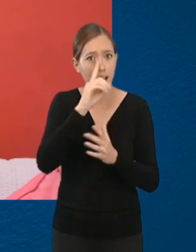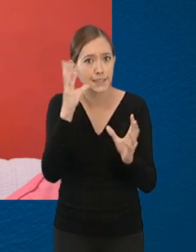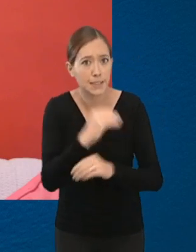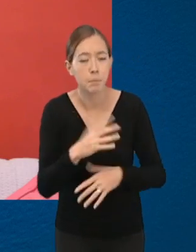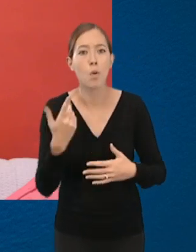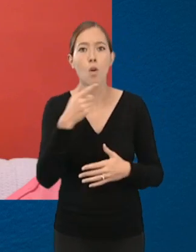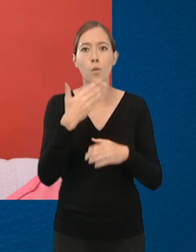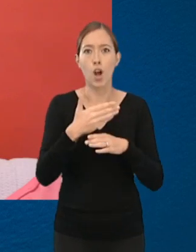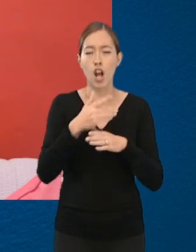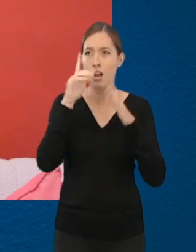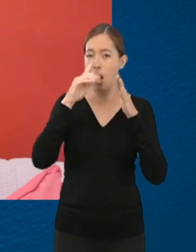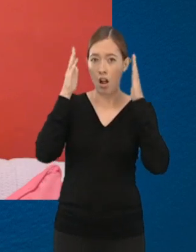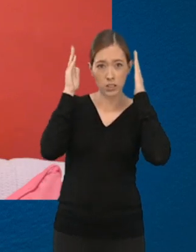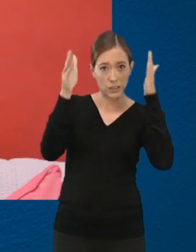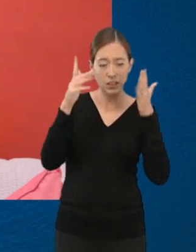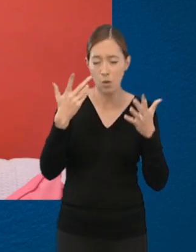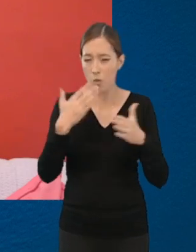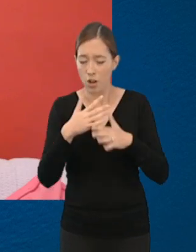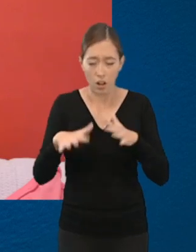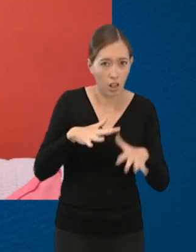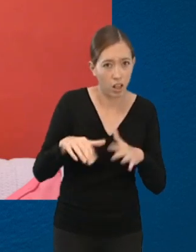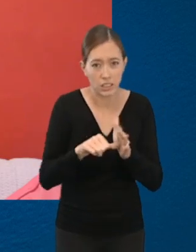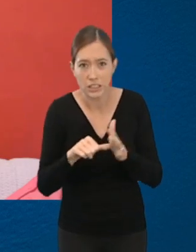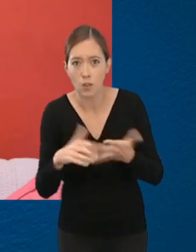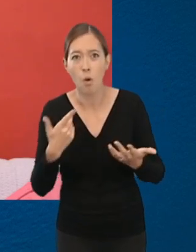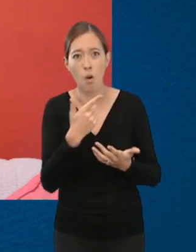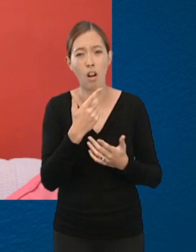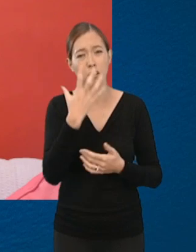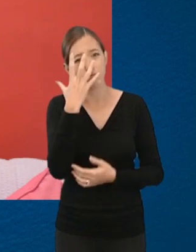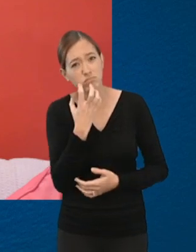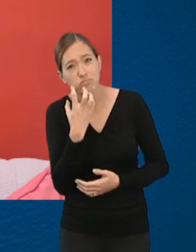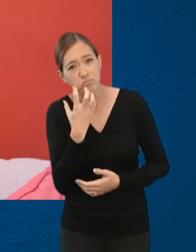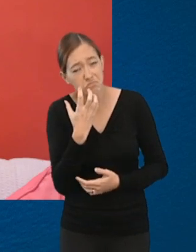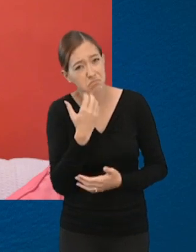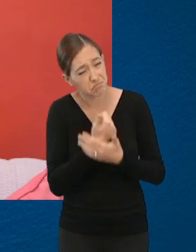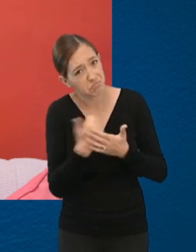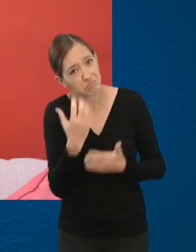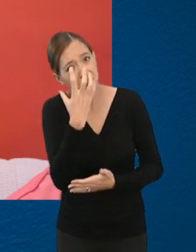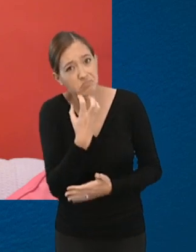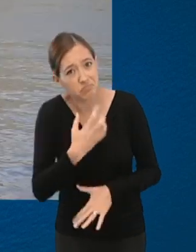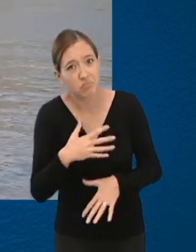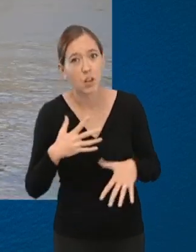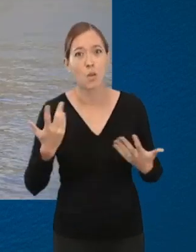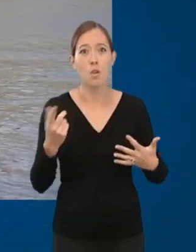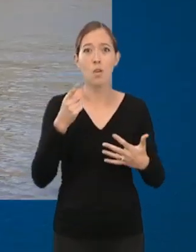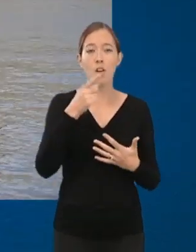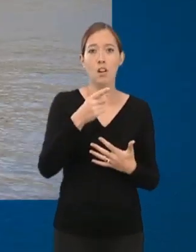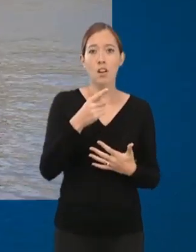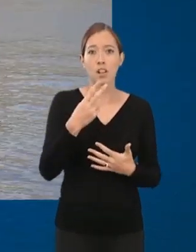concentration problems that interfere with your work and if you feel low in mood most of the time or using smoking,